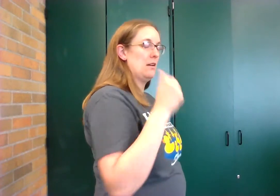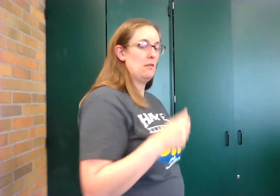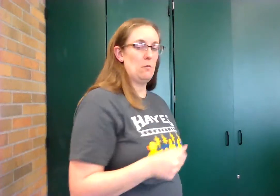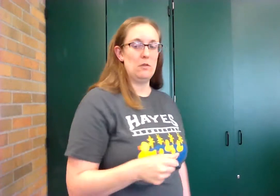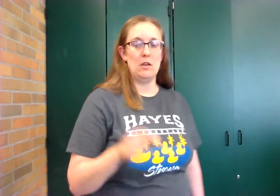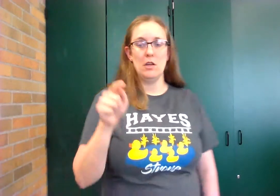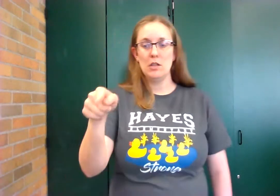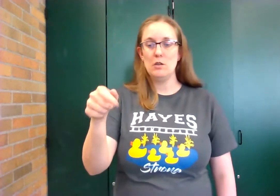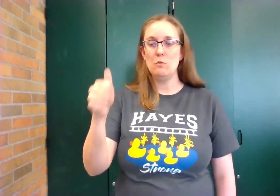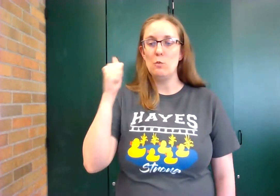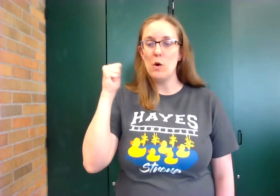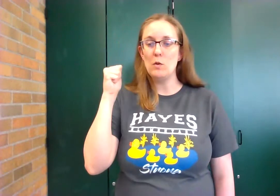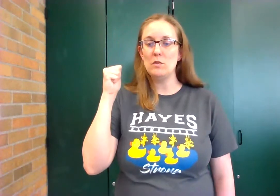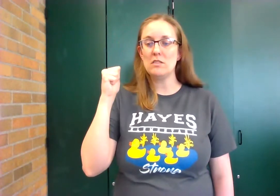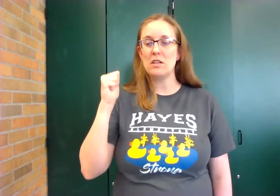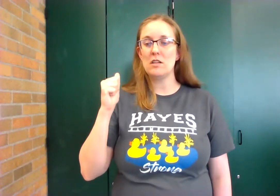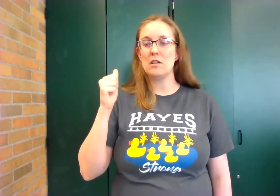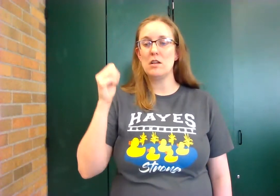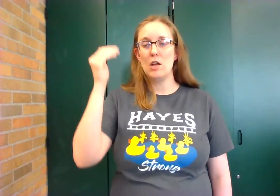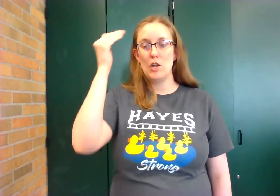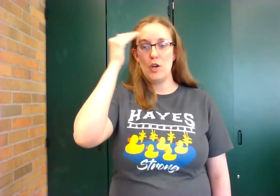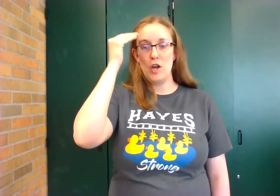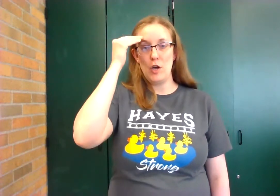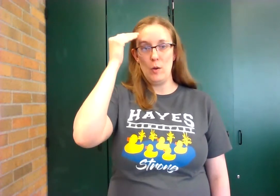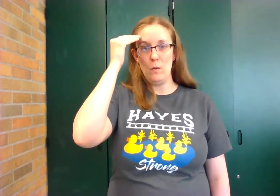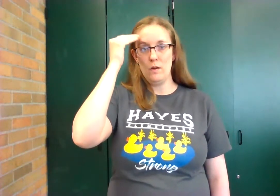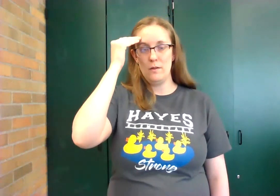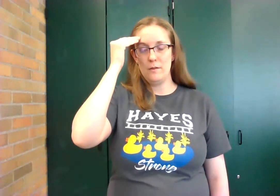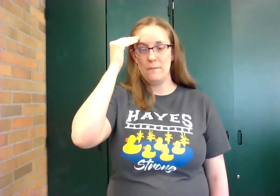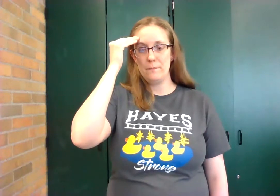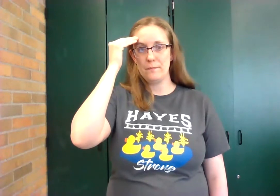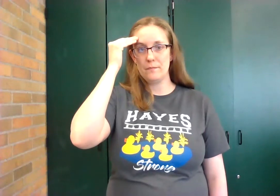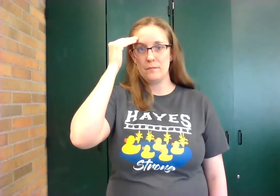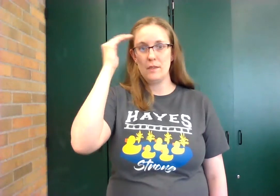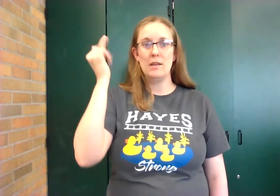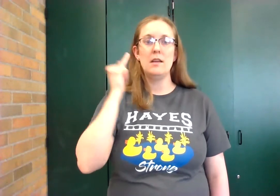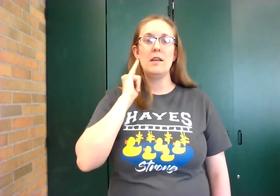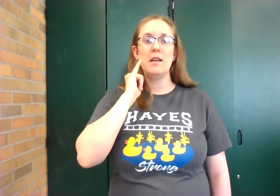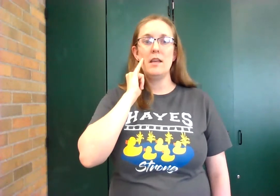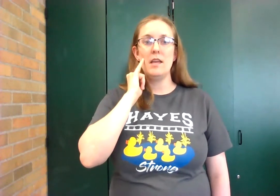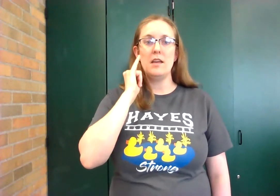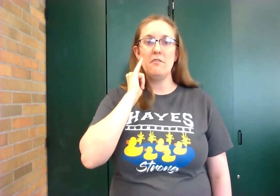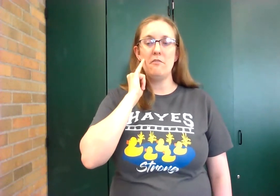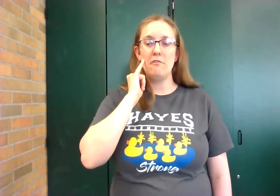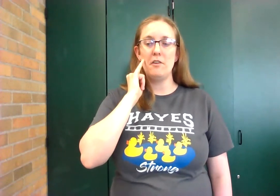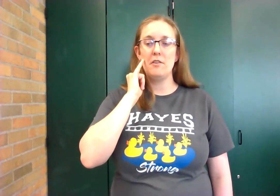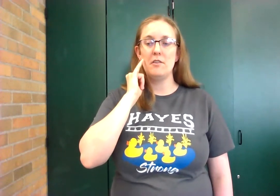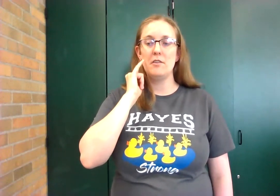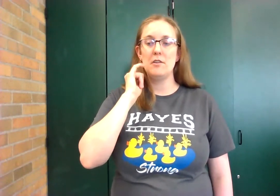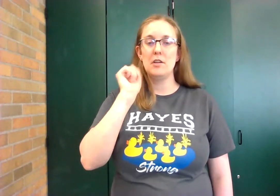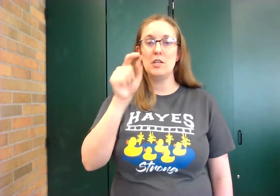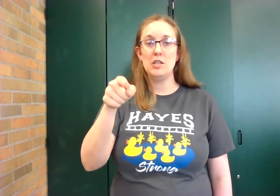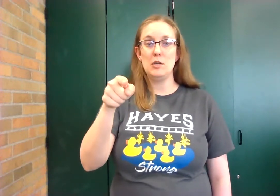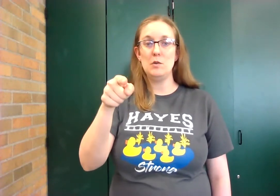you won't know if you